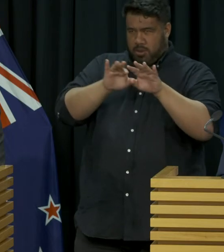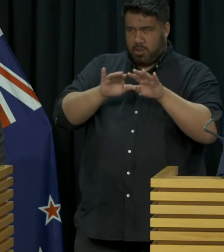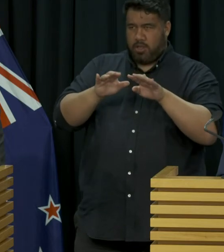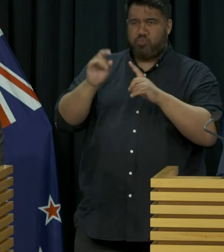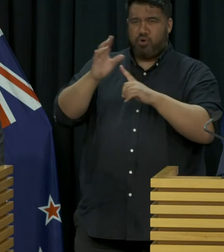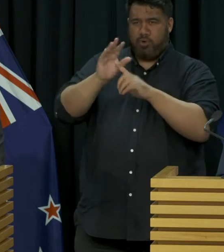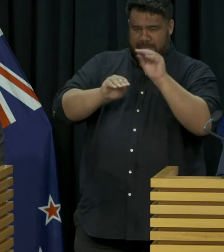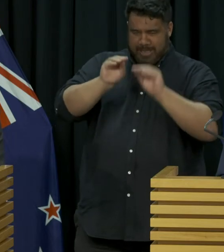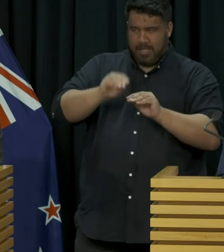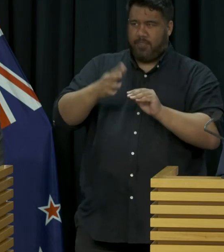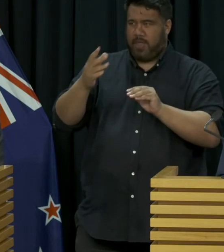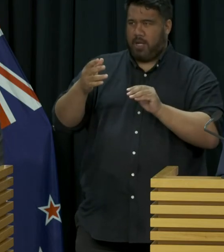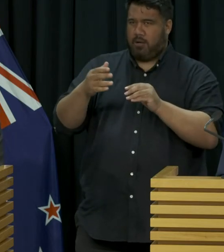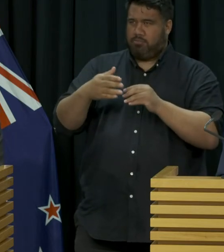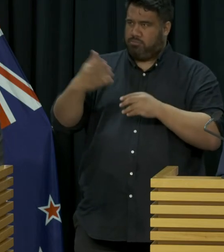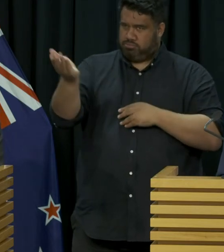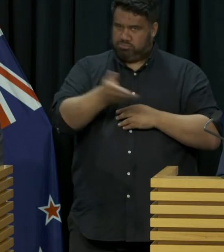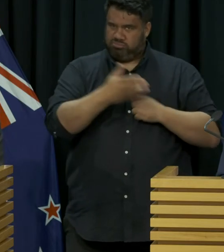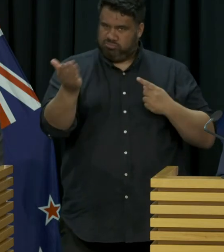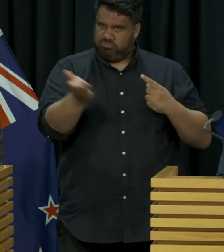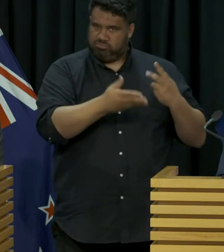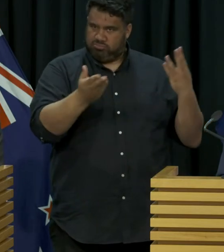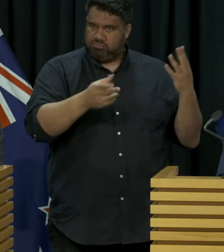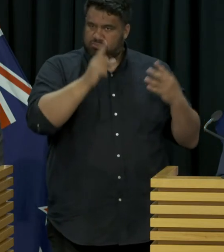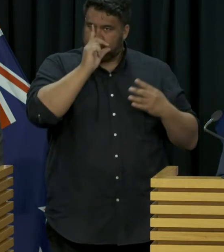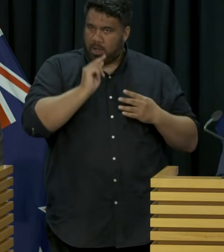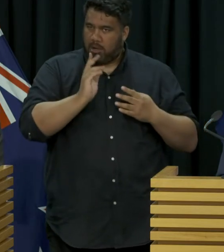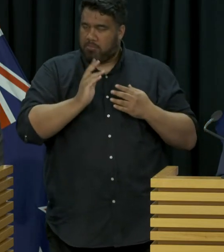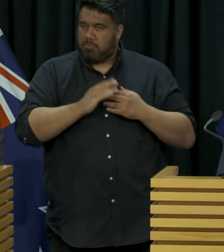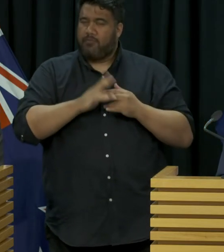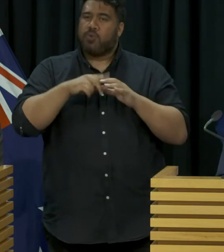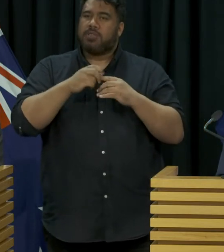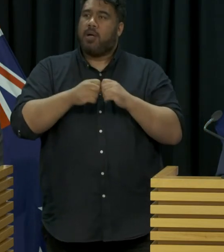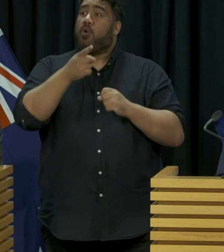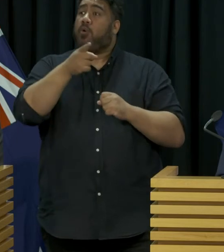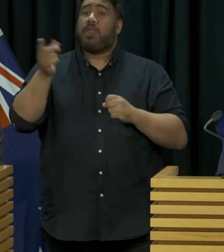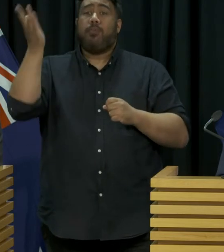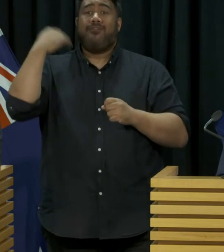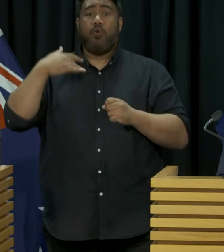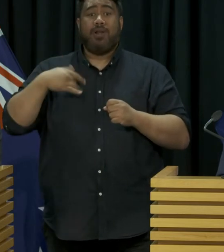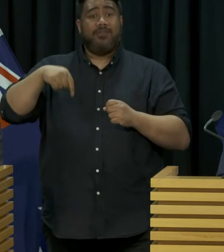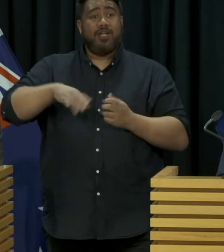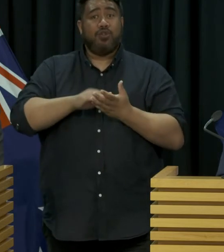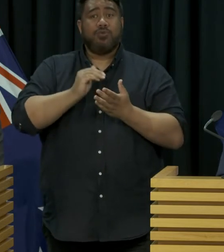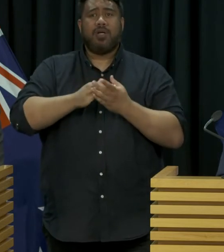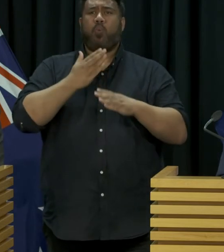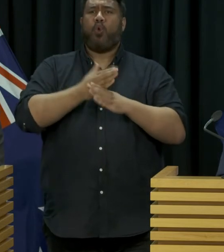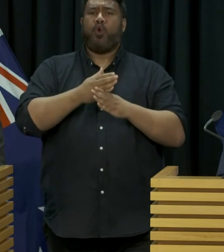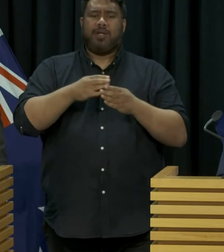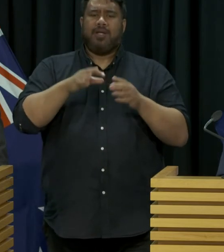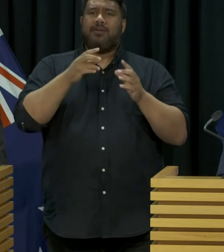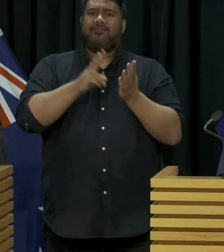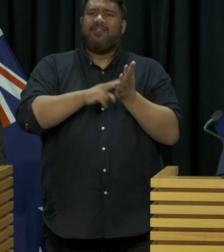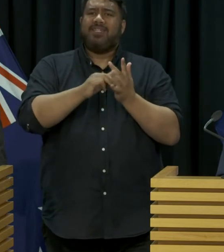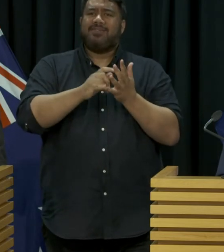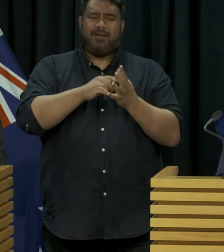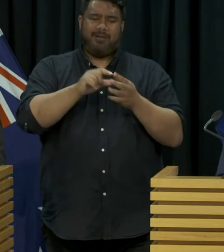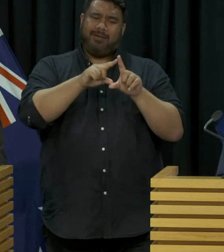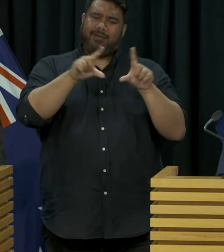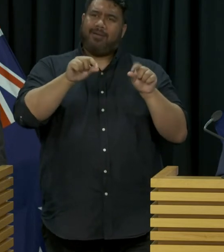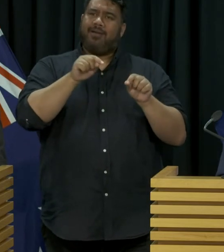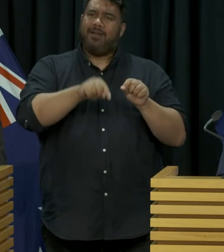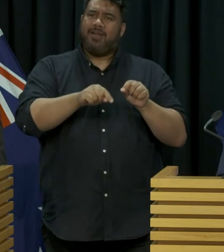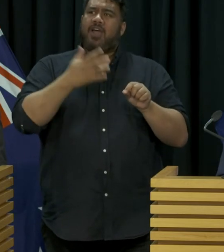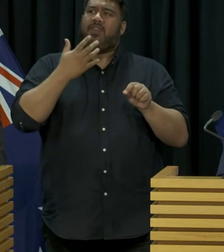country. So we're seeing more people, for example, who may have been on work visas who had been based in New Zealand, they weren't included in that,